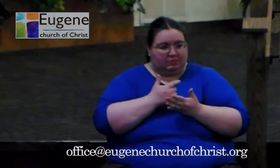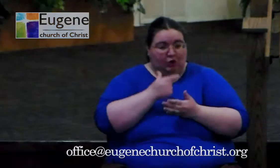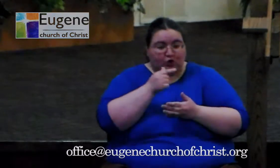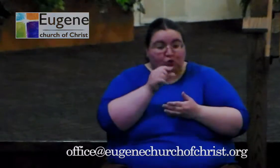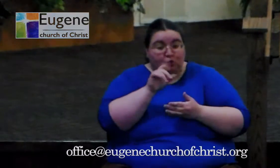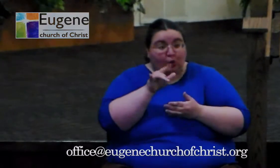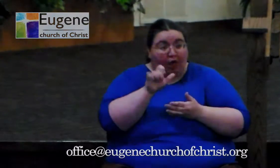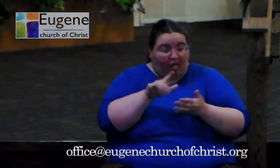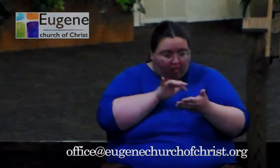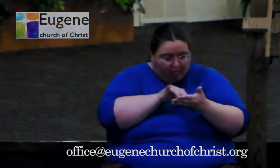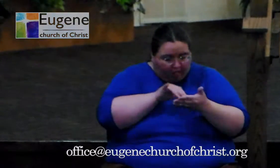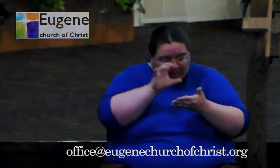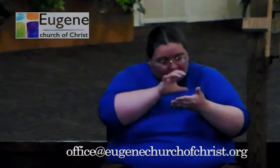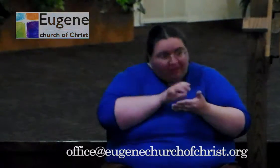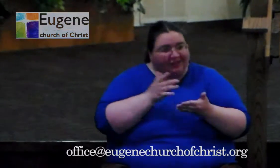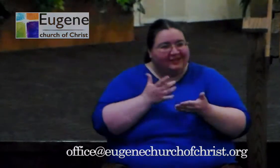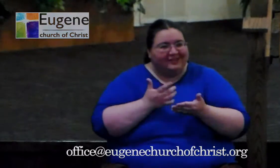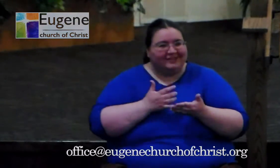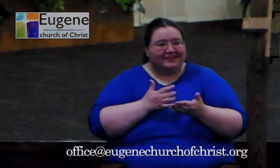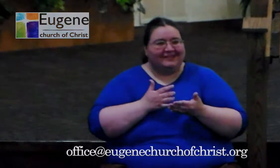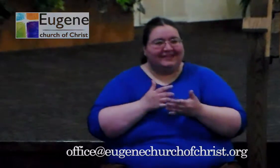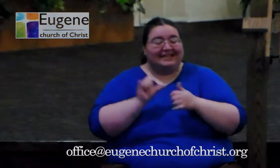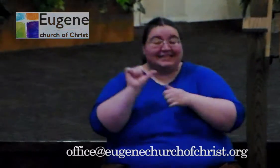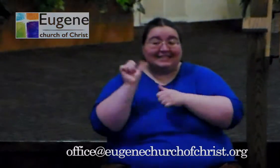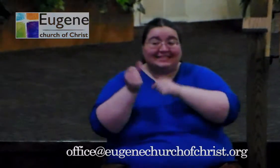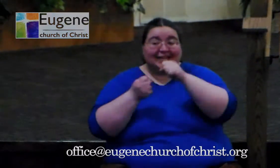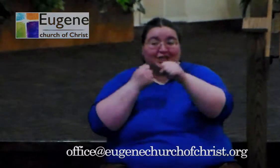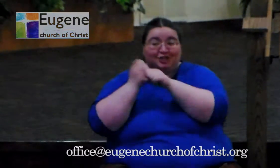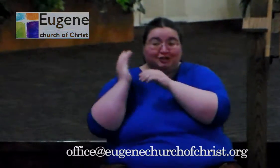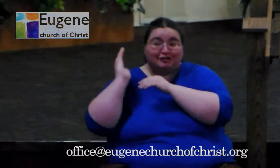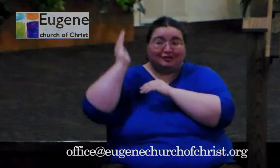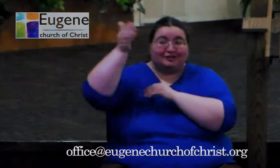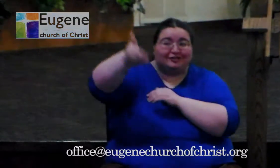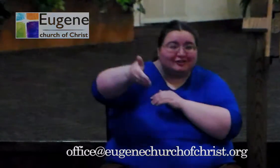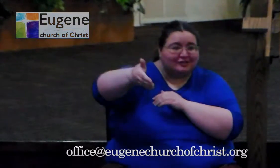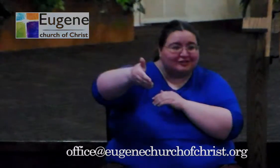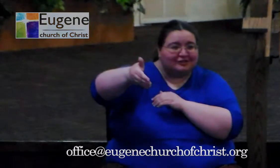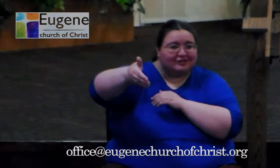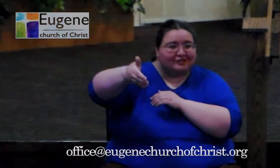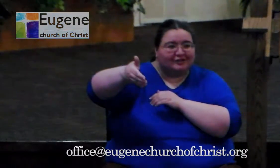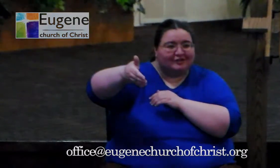In ten years from now, you look up here and he's baptizing his daughter.